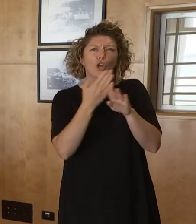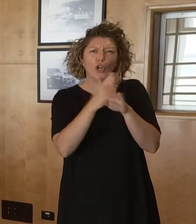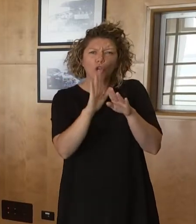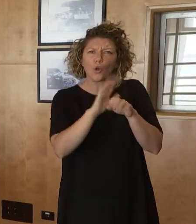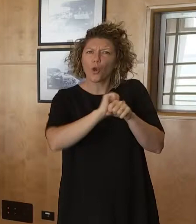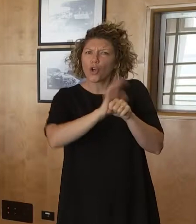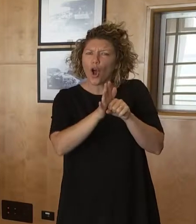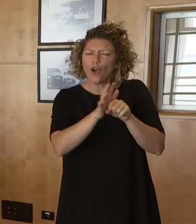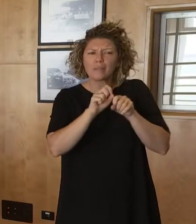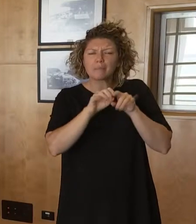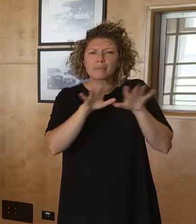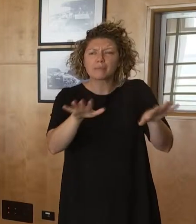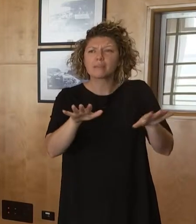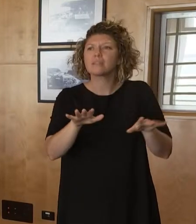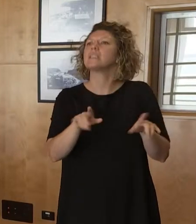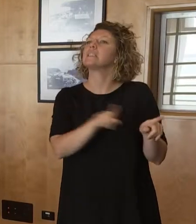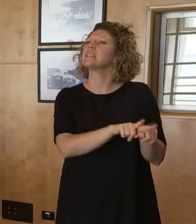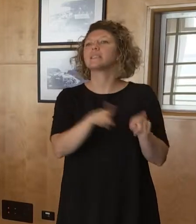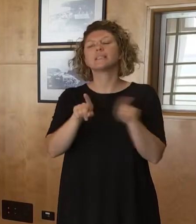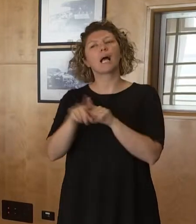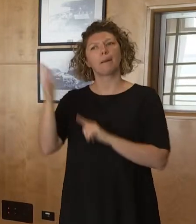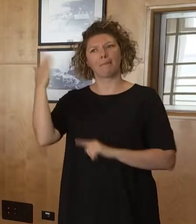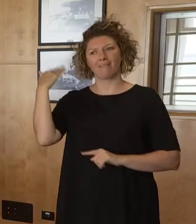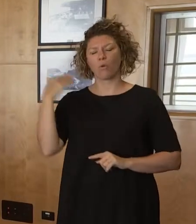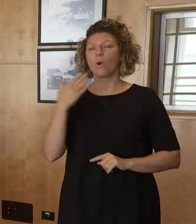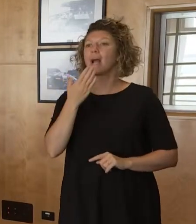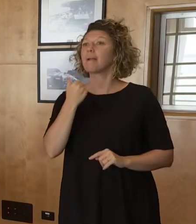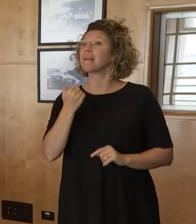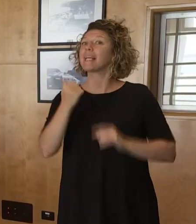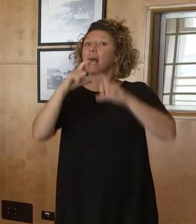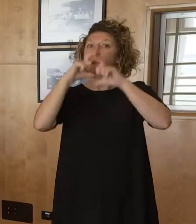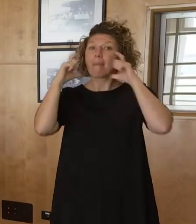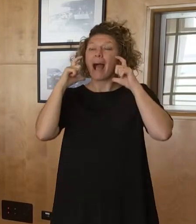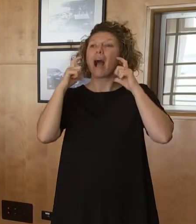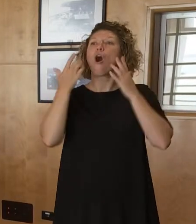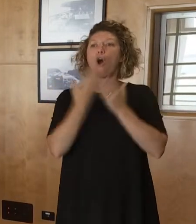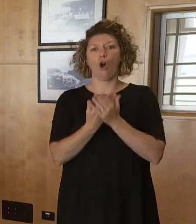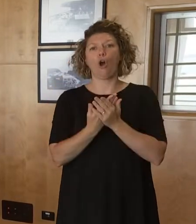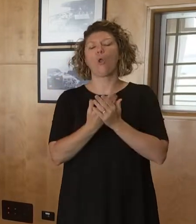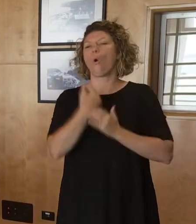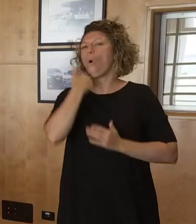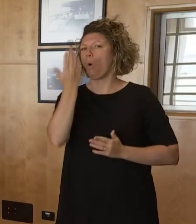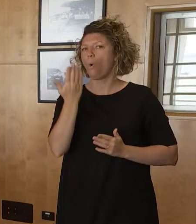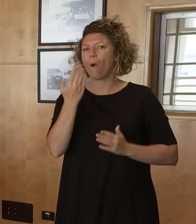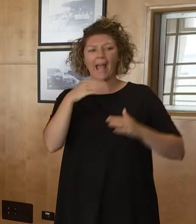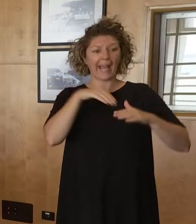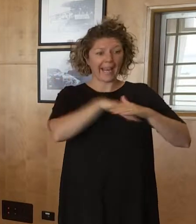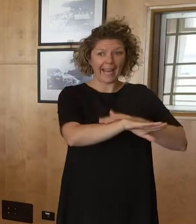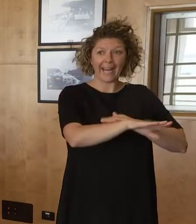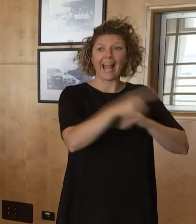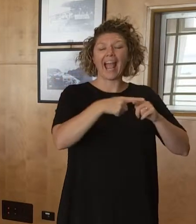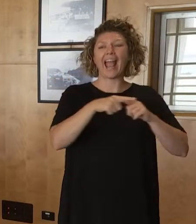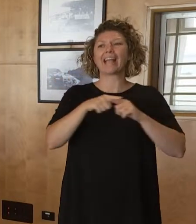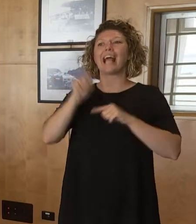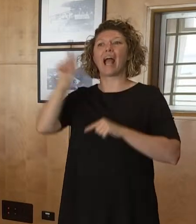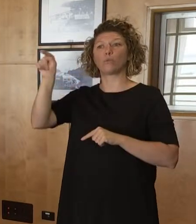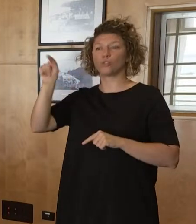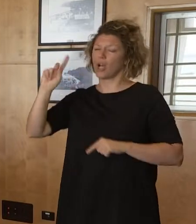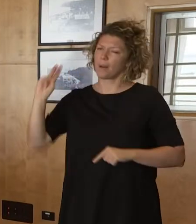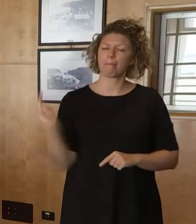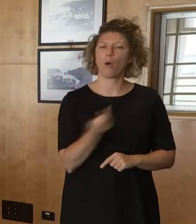similar to what we've had before. It'll be outside if you can't physically distance. It'll be for people aged 12 and over